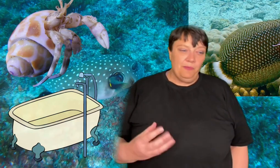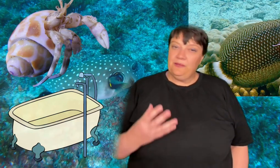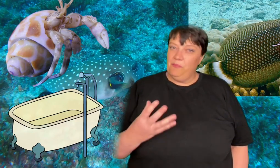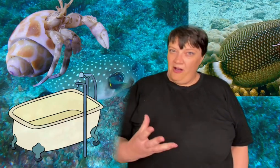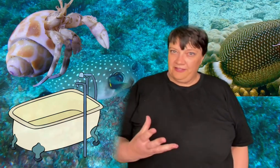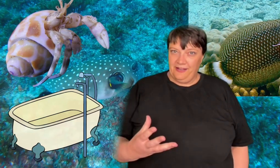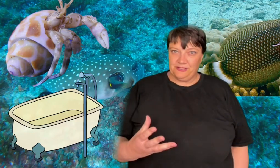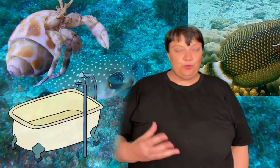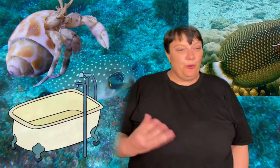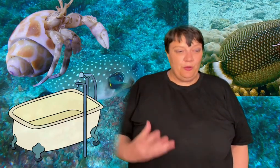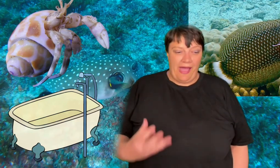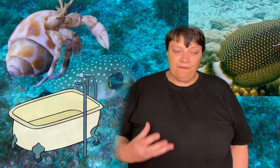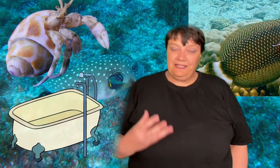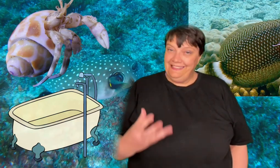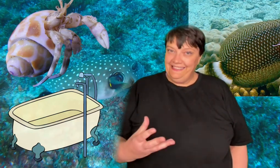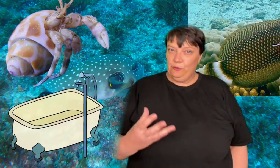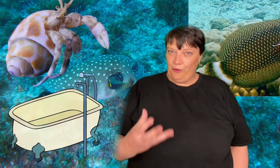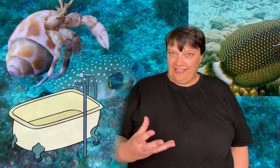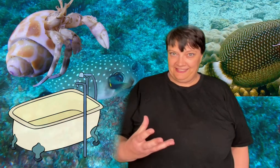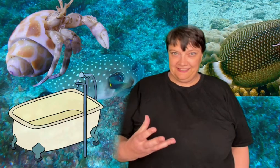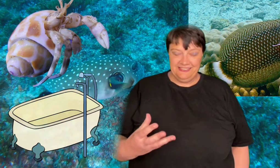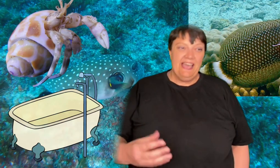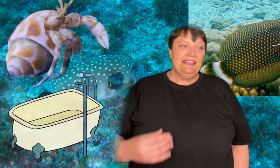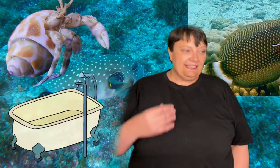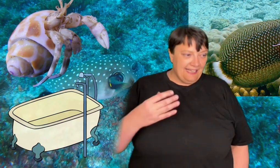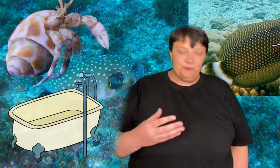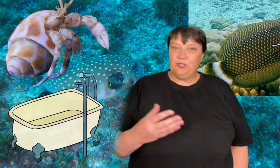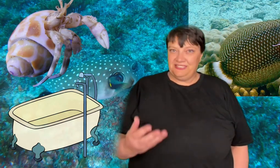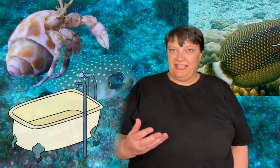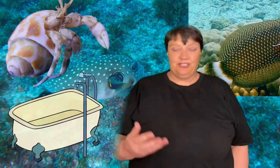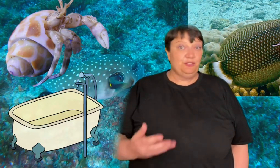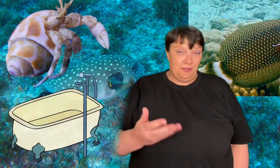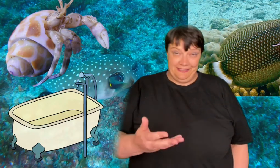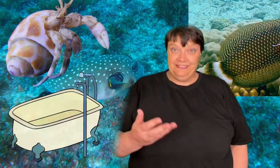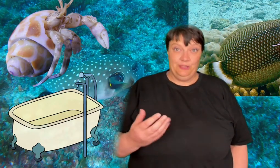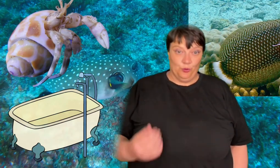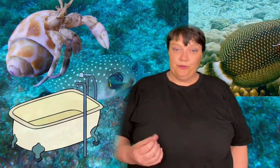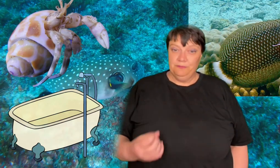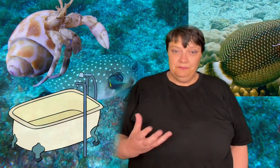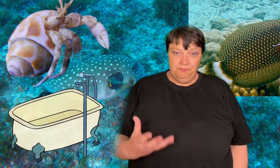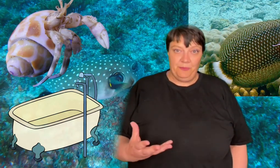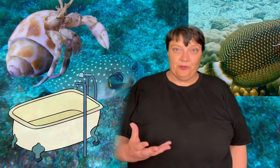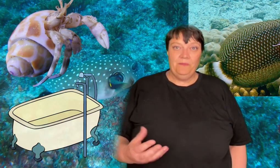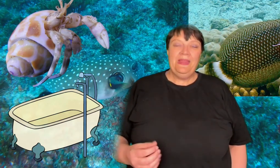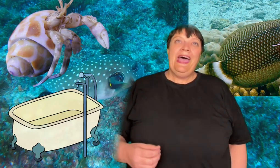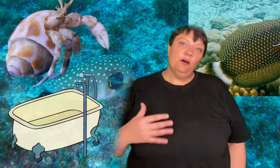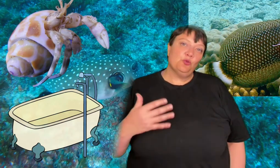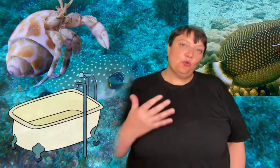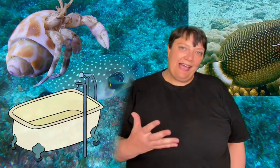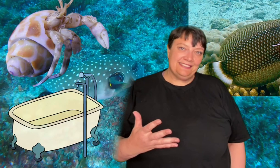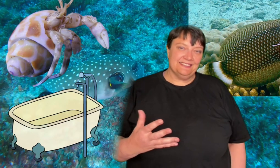public bathhouses where you have cleaning wrasses that come to the station to clean your people.